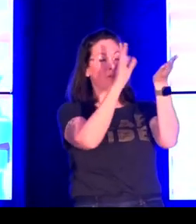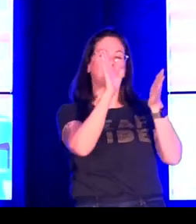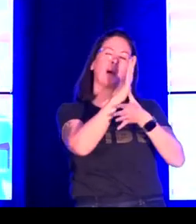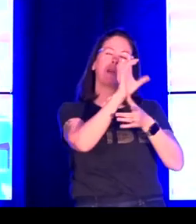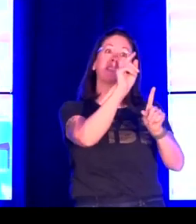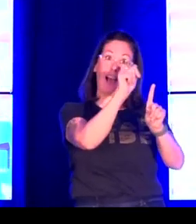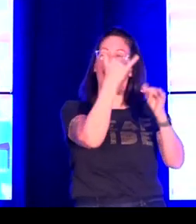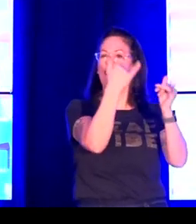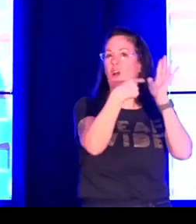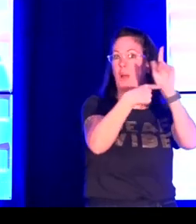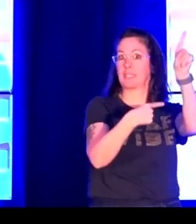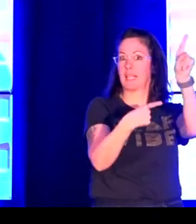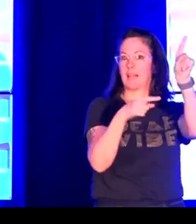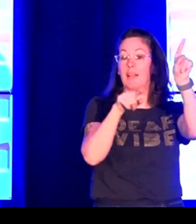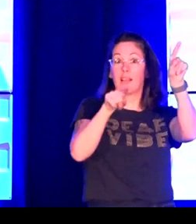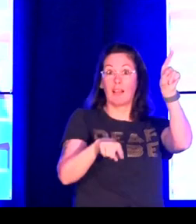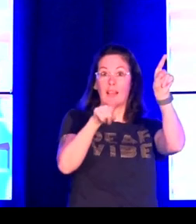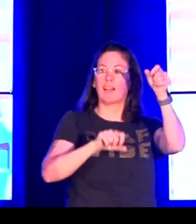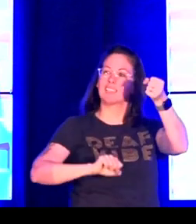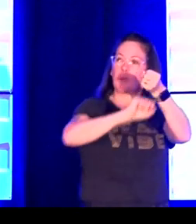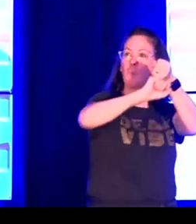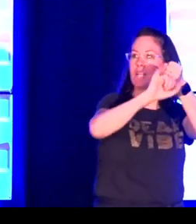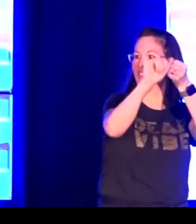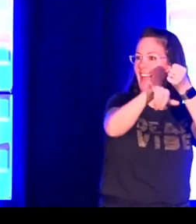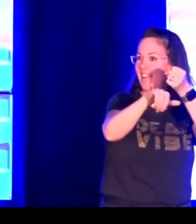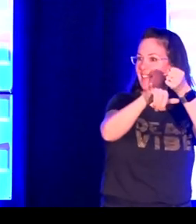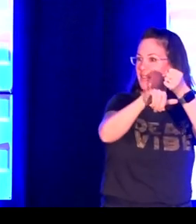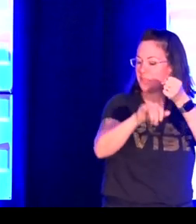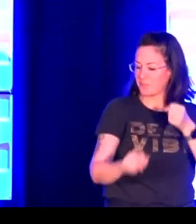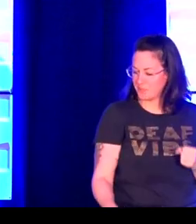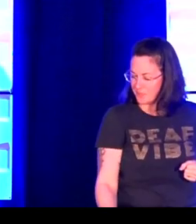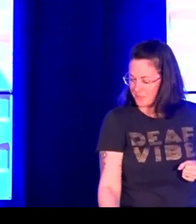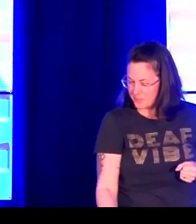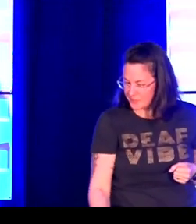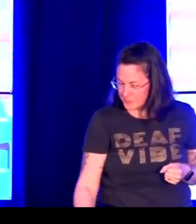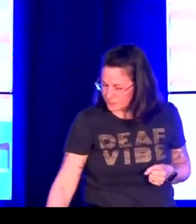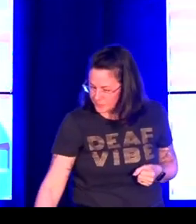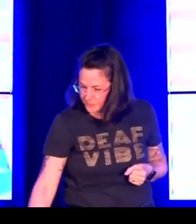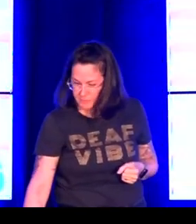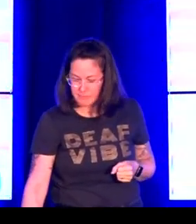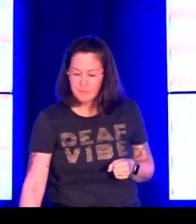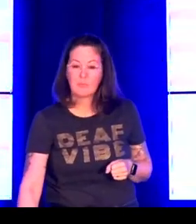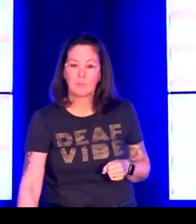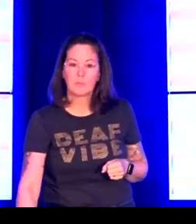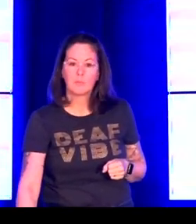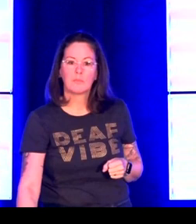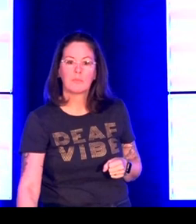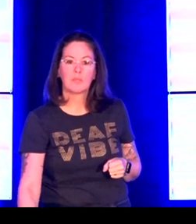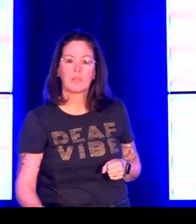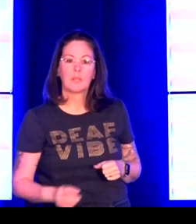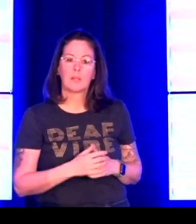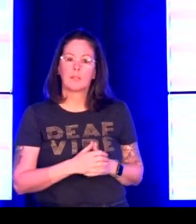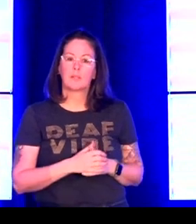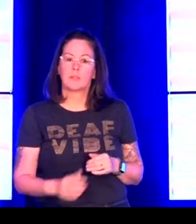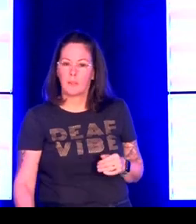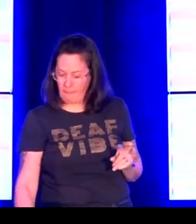that it means that the primary data the video is now represented and all of the information in the tiers can support